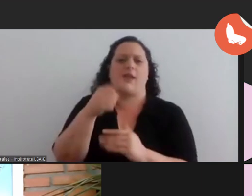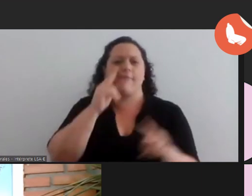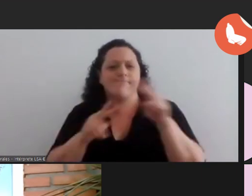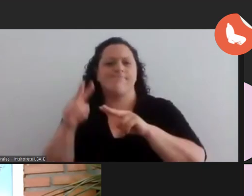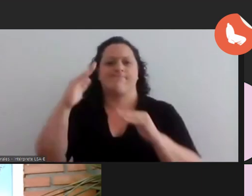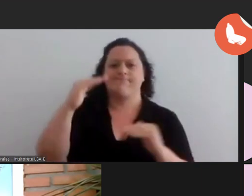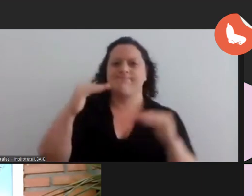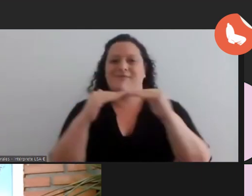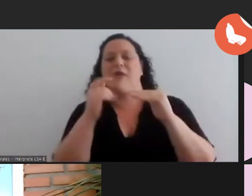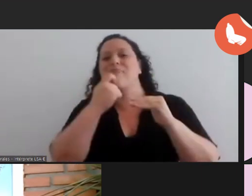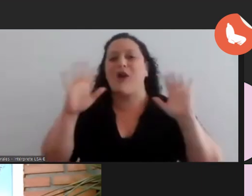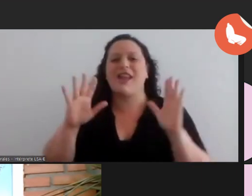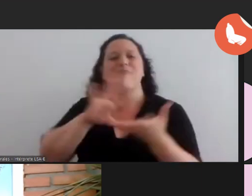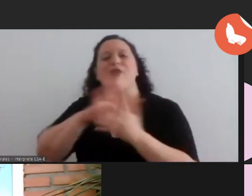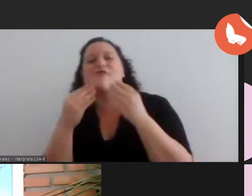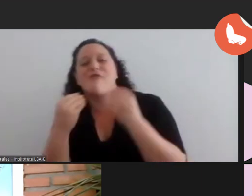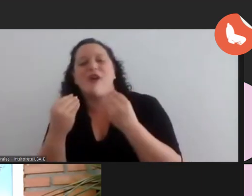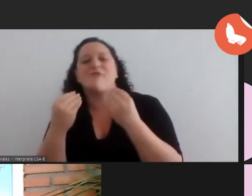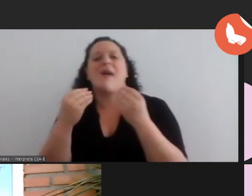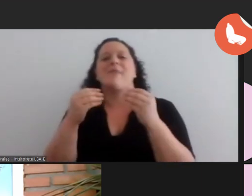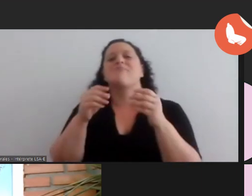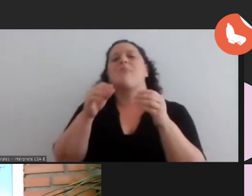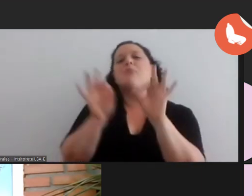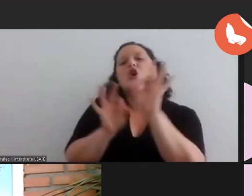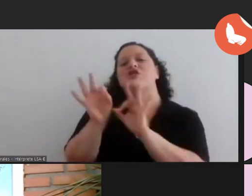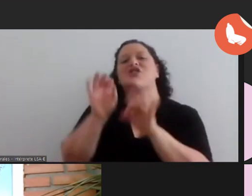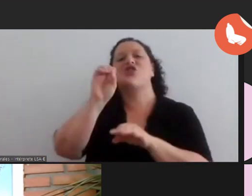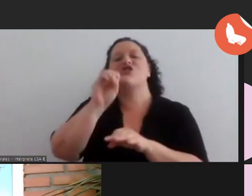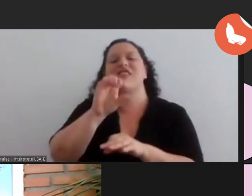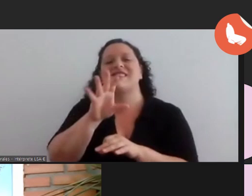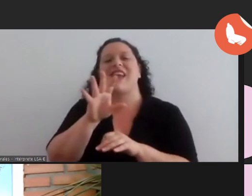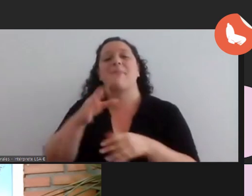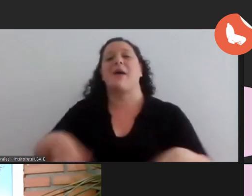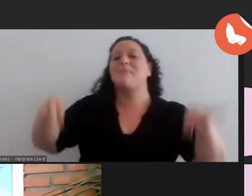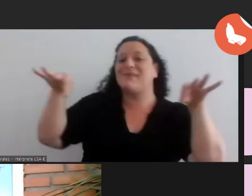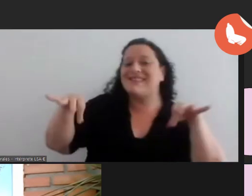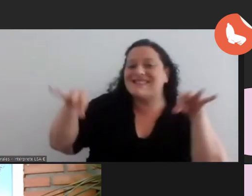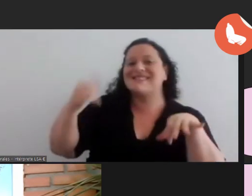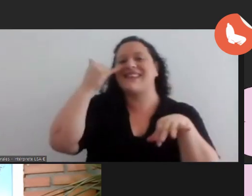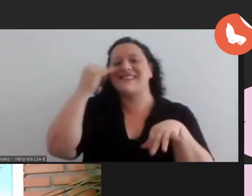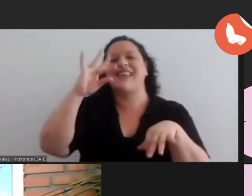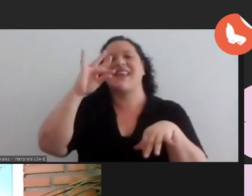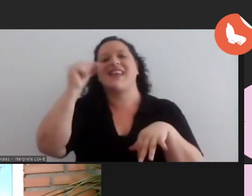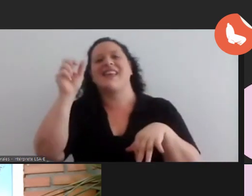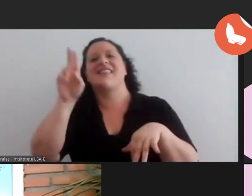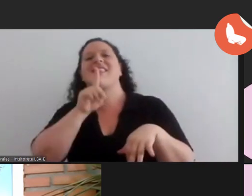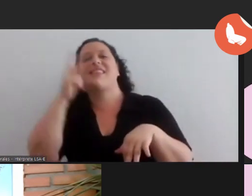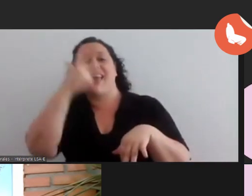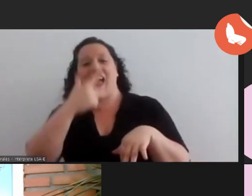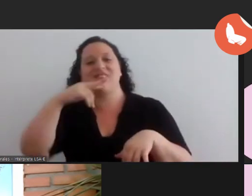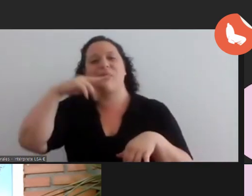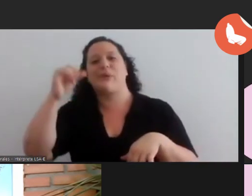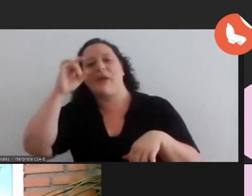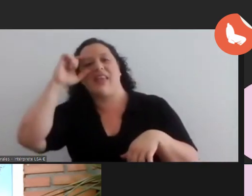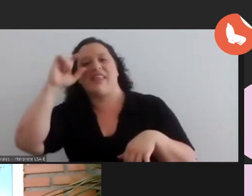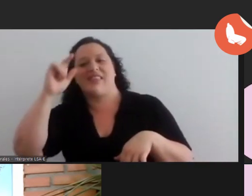fostered projects like princesses and darth vaders serving from humor and the guerrilla culture to discuss